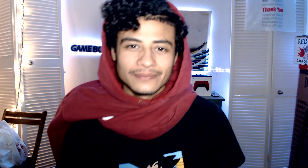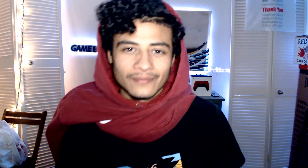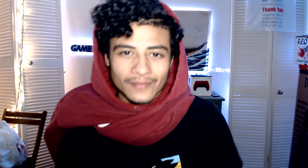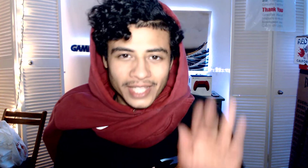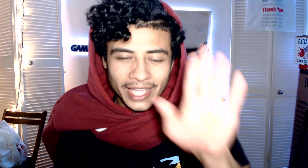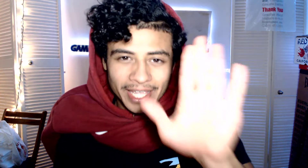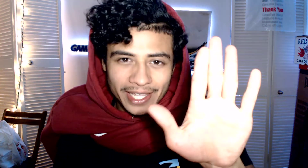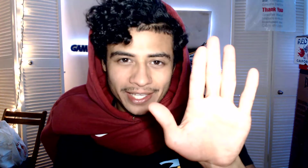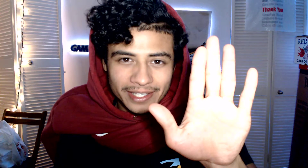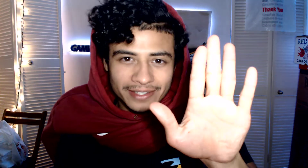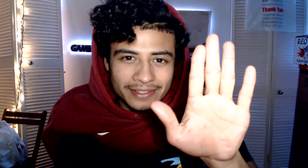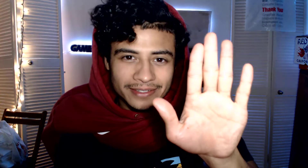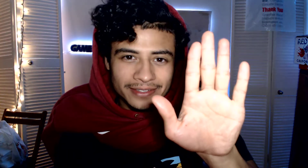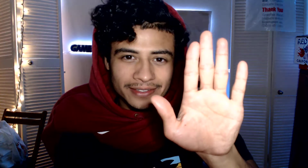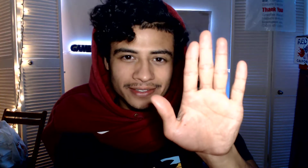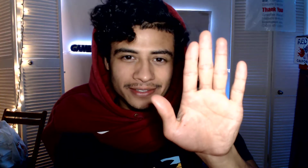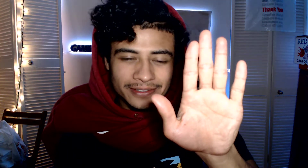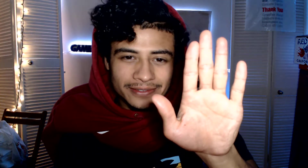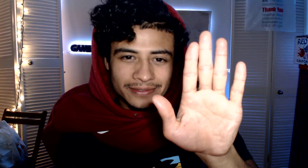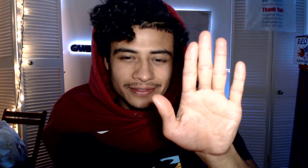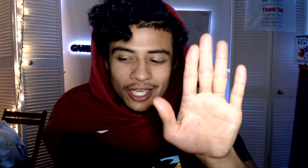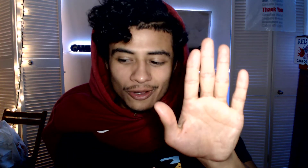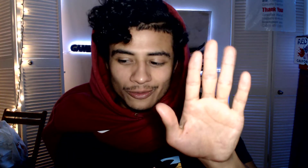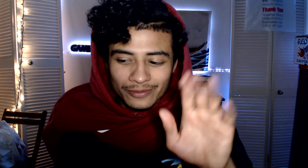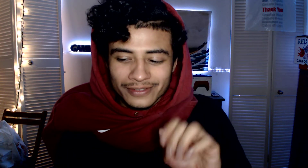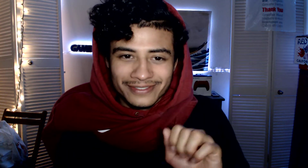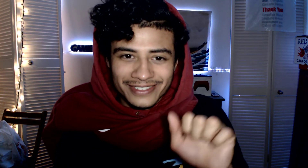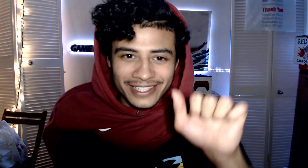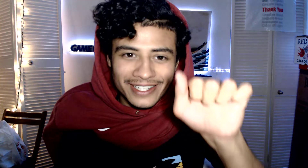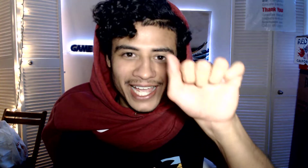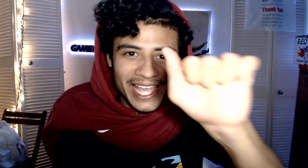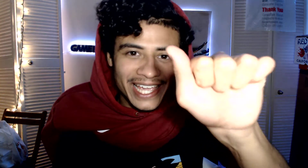A. A. No. A.